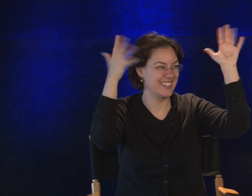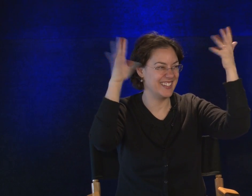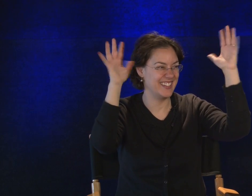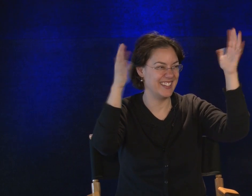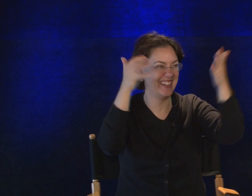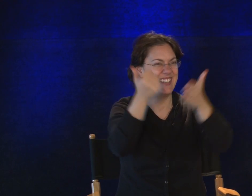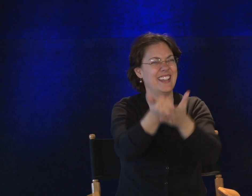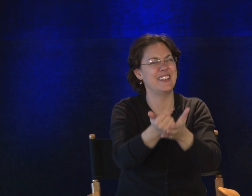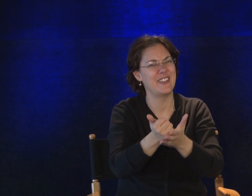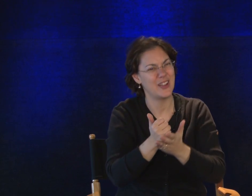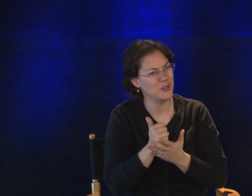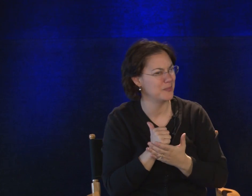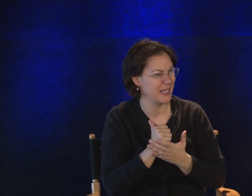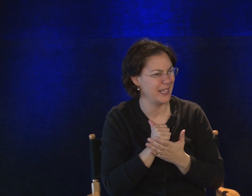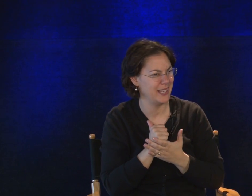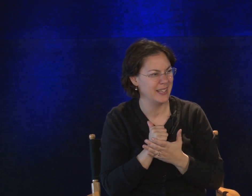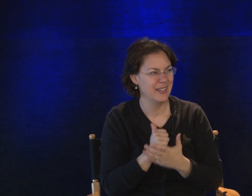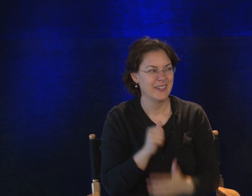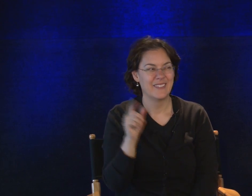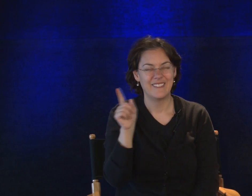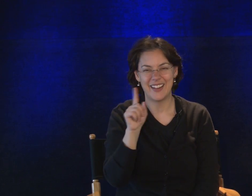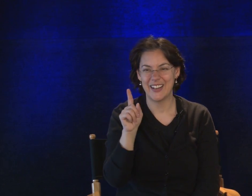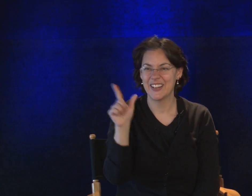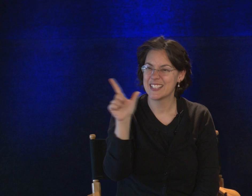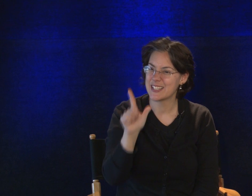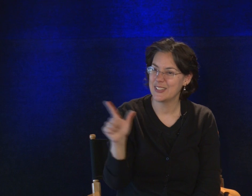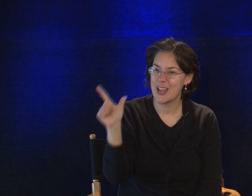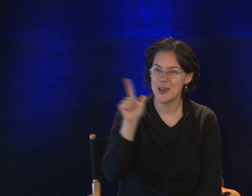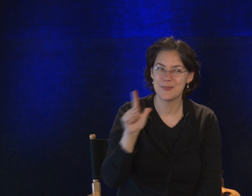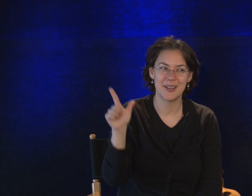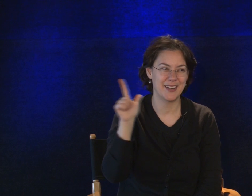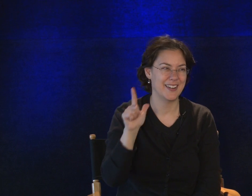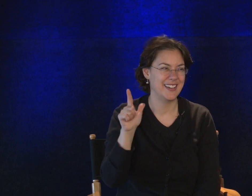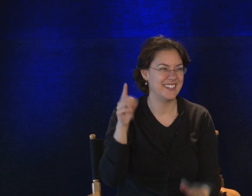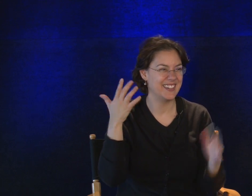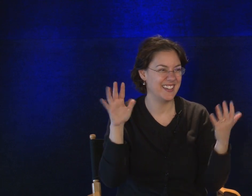Good. Can you help me? Where is the library? Good.